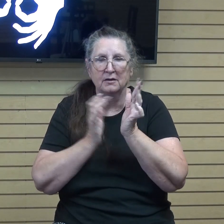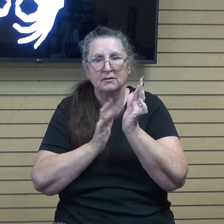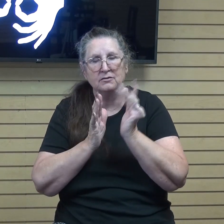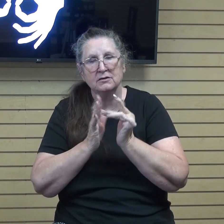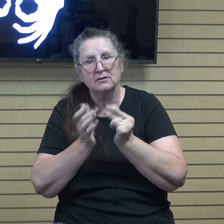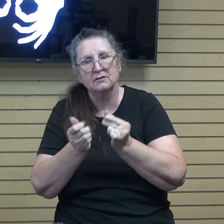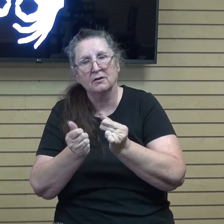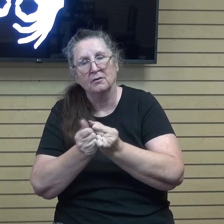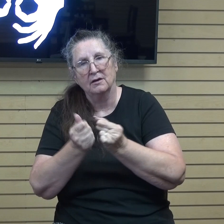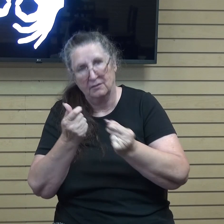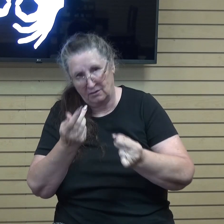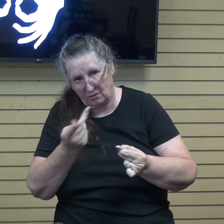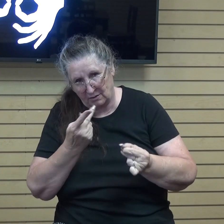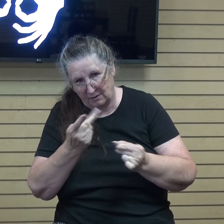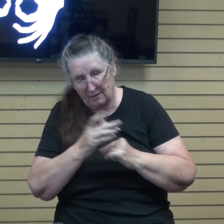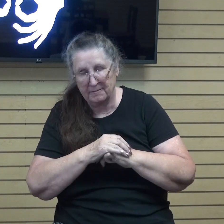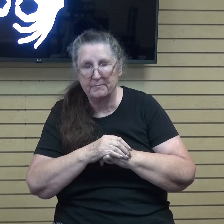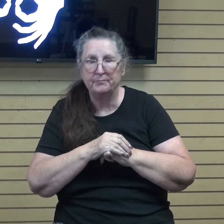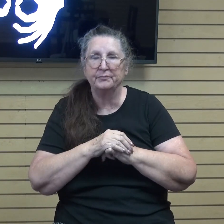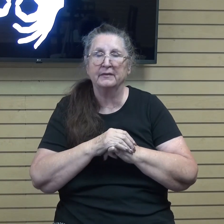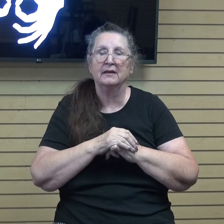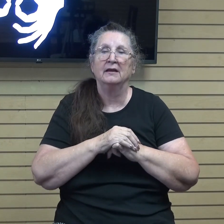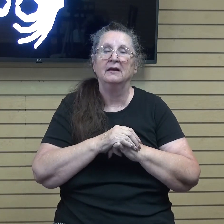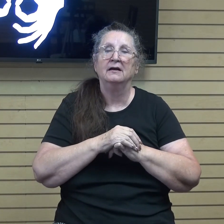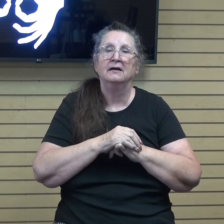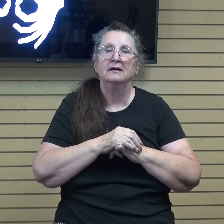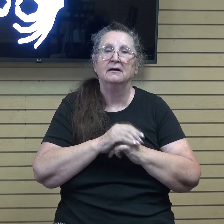you and I. In verse 16,